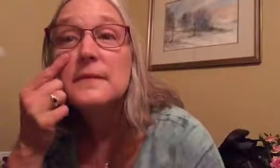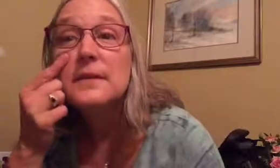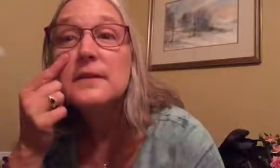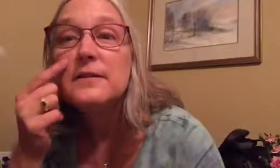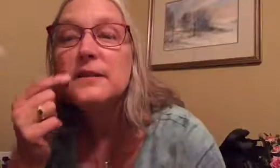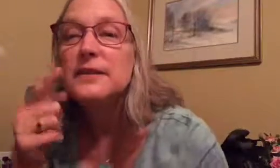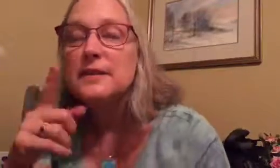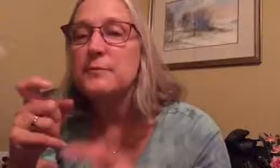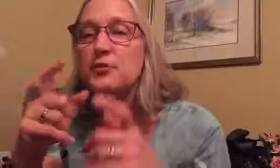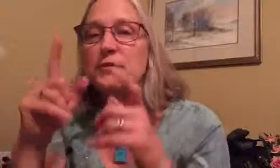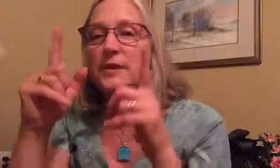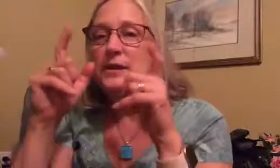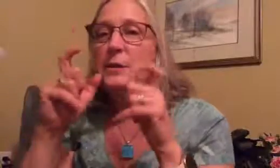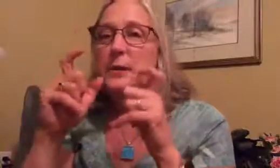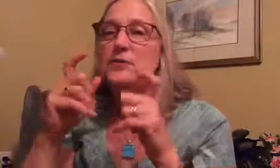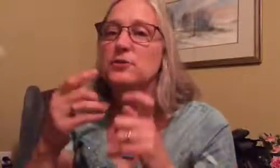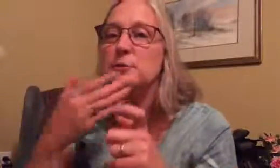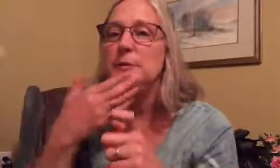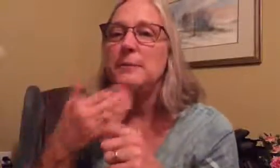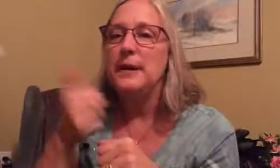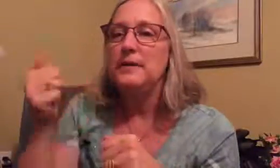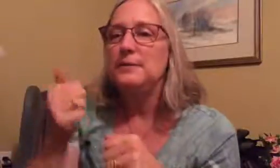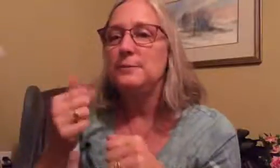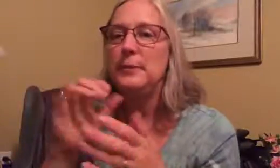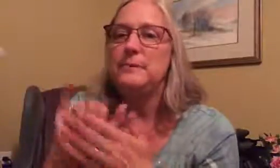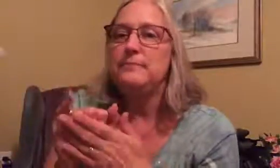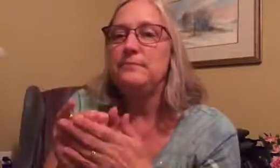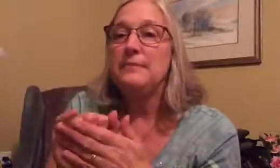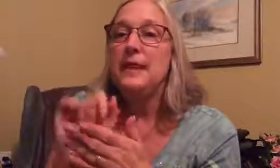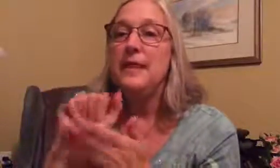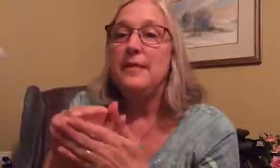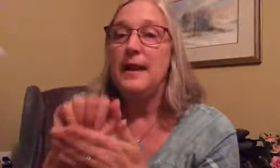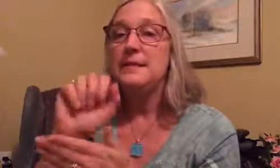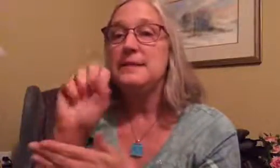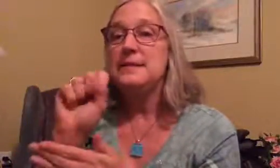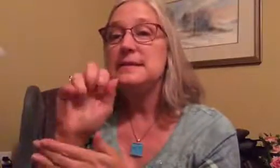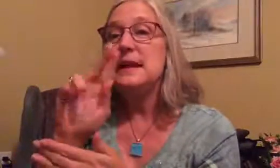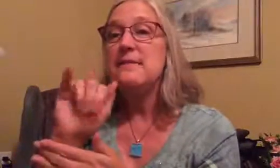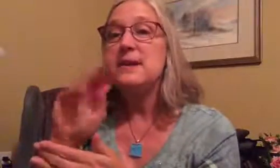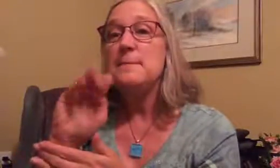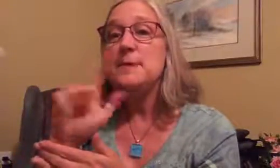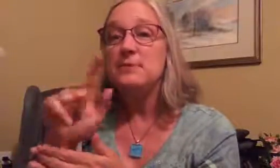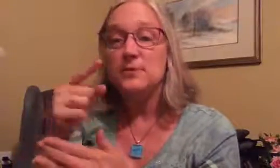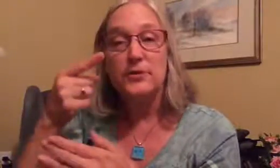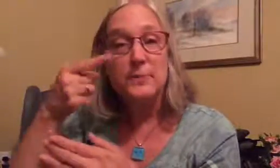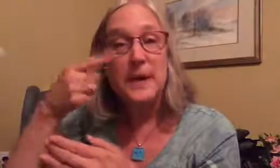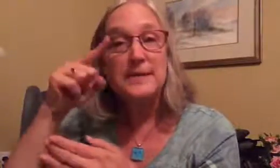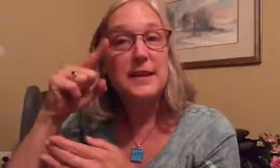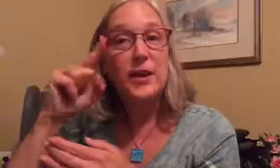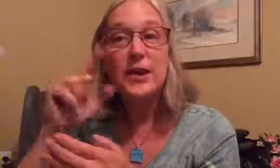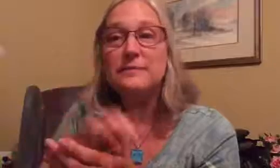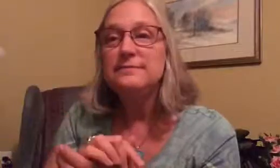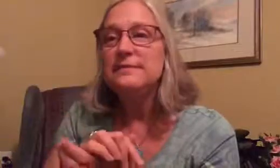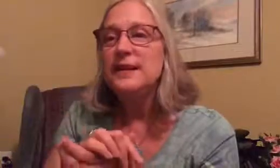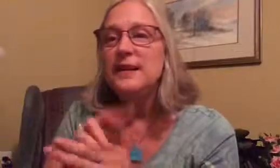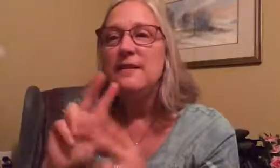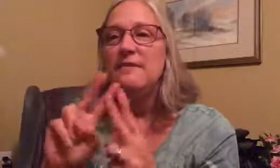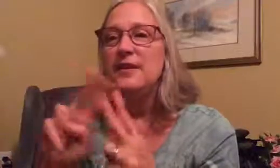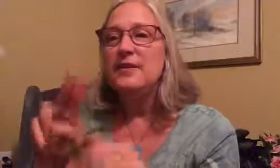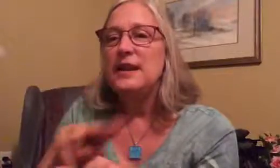you can see it, I'm sure if I take a picture it would be better, but that's the Savvy Minerals mascara, very